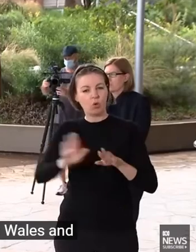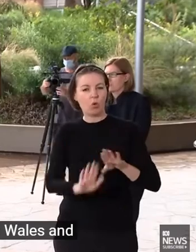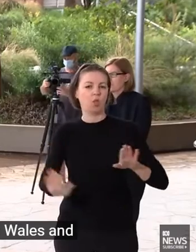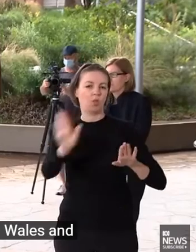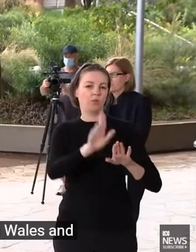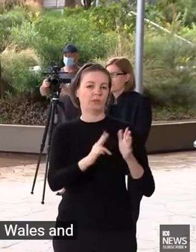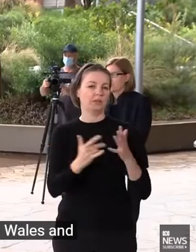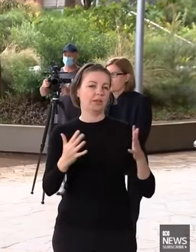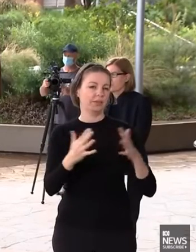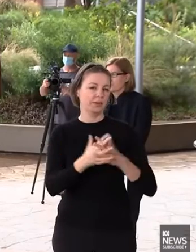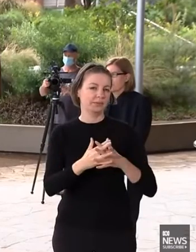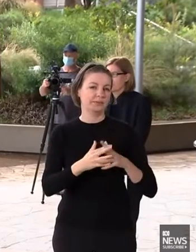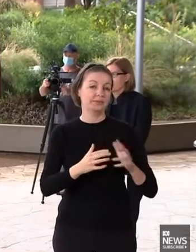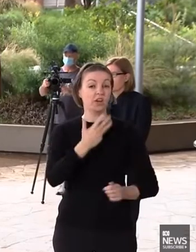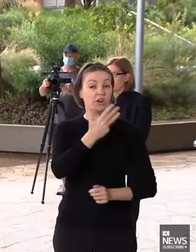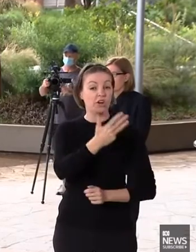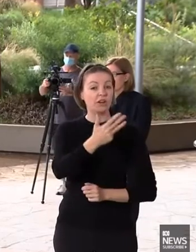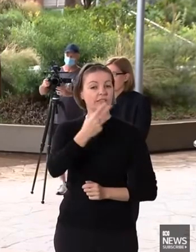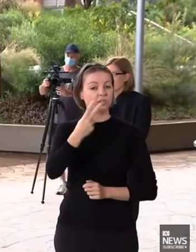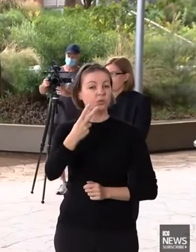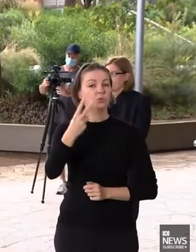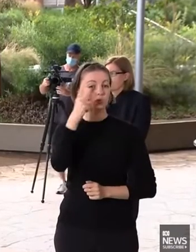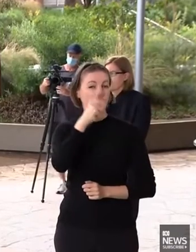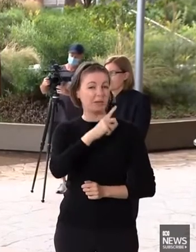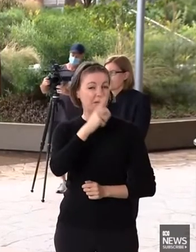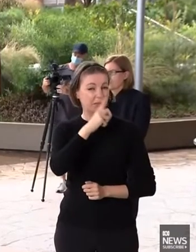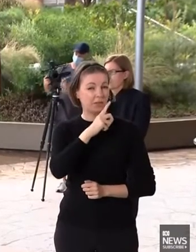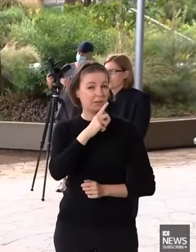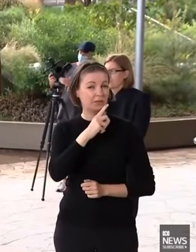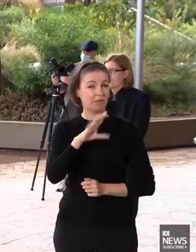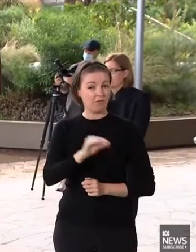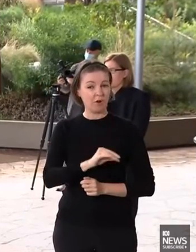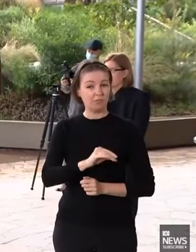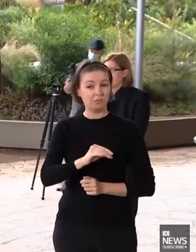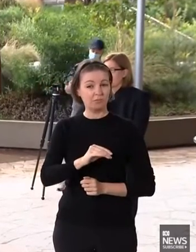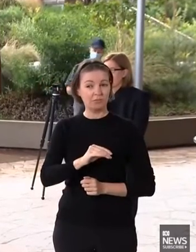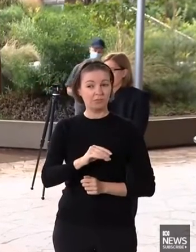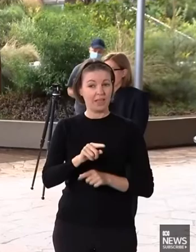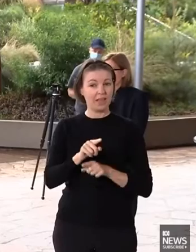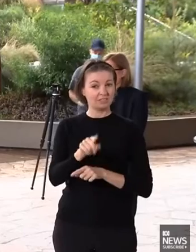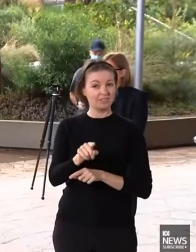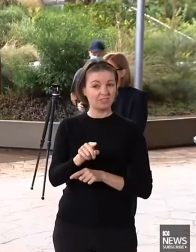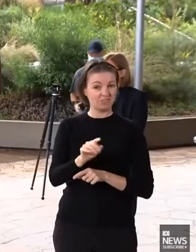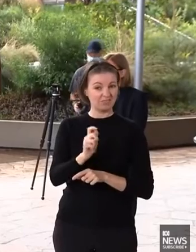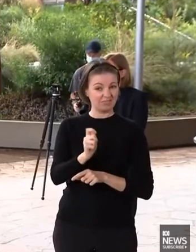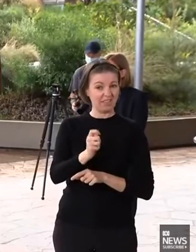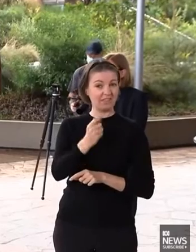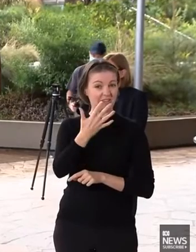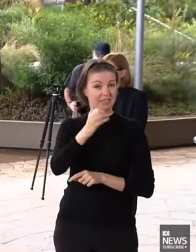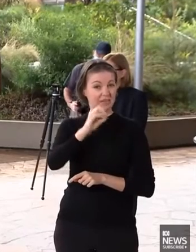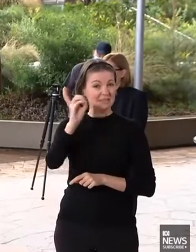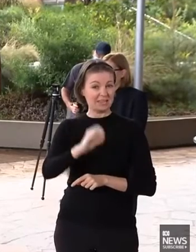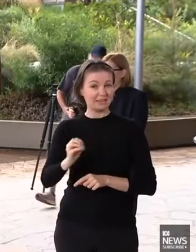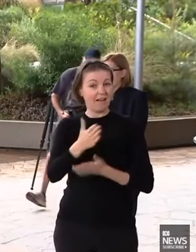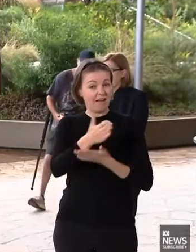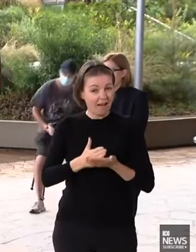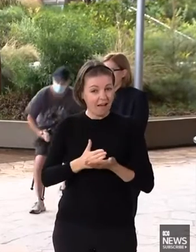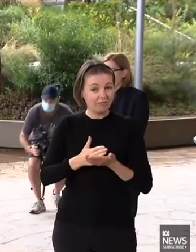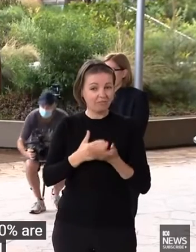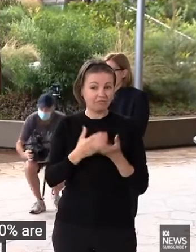and we have 92. 92 of that 217, so almost 50%, are unvaccinated.